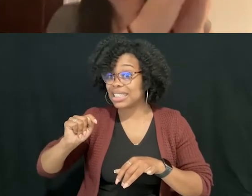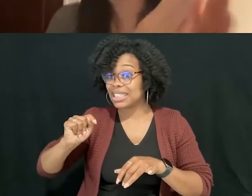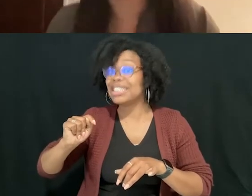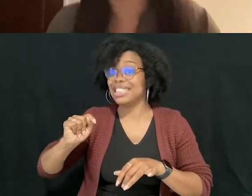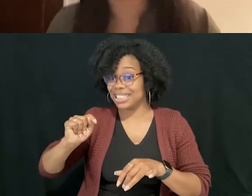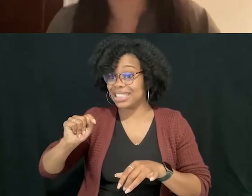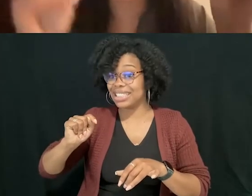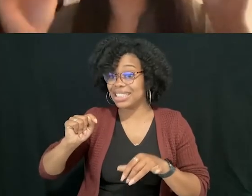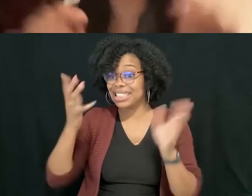Yay. Yay.